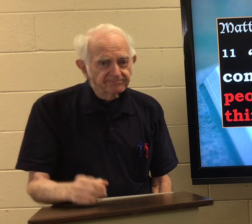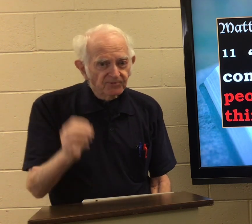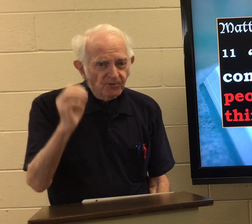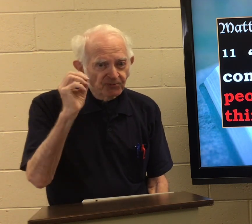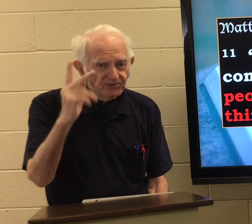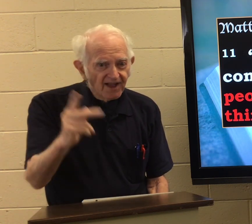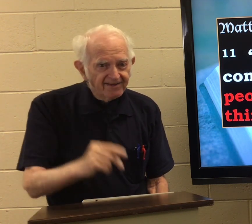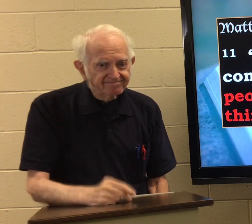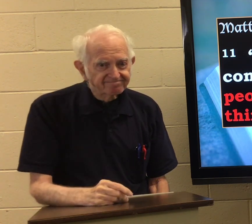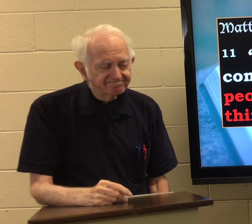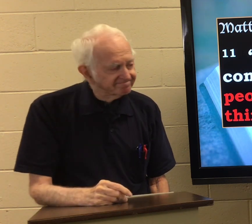Okay?